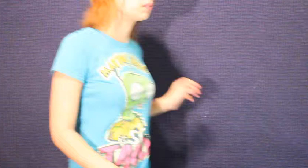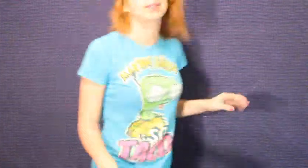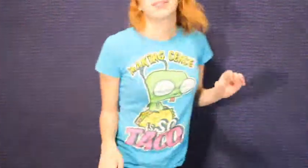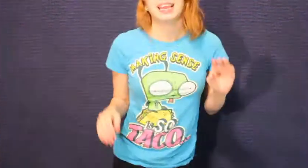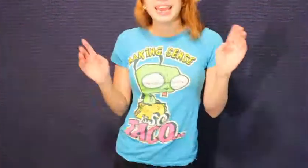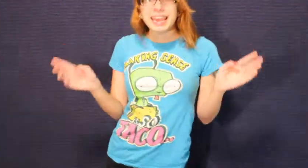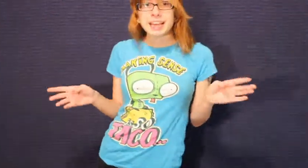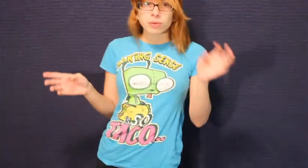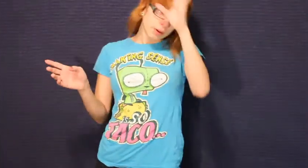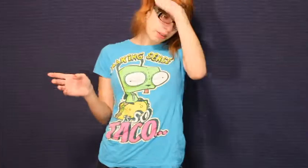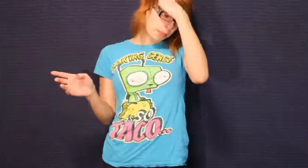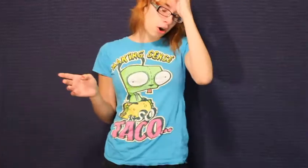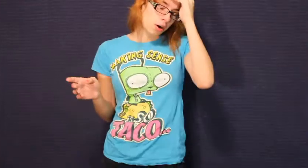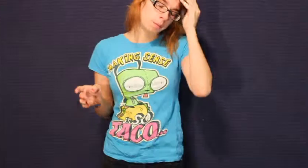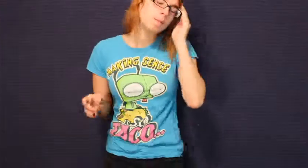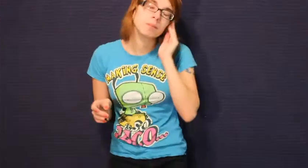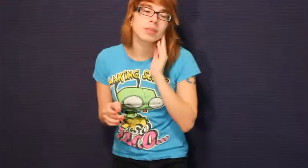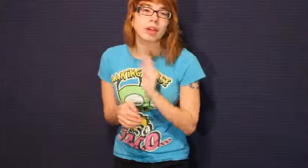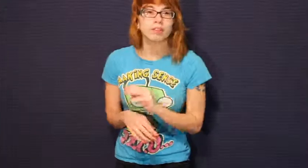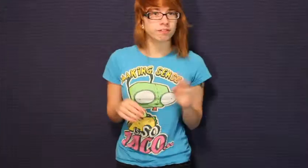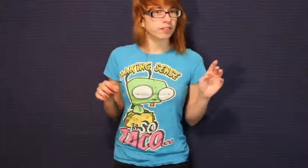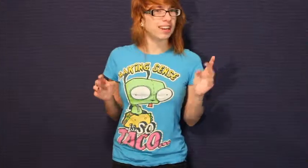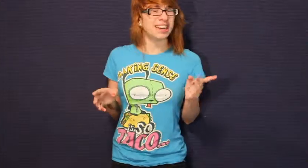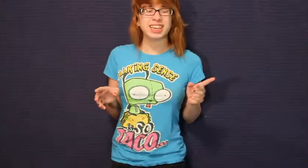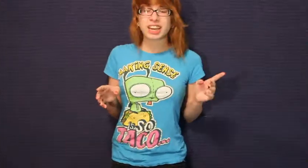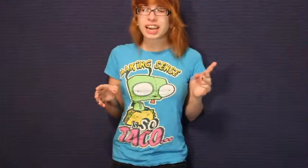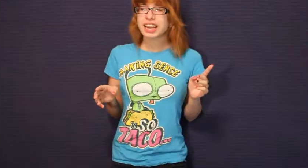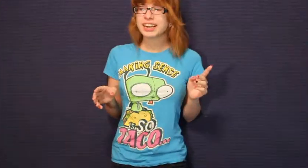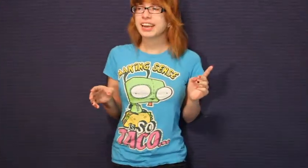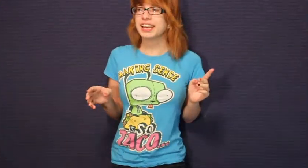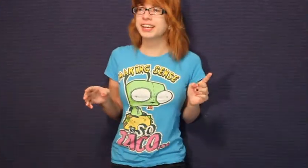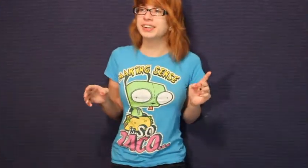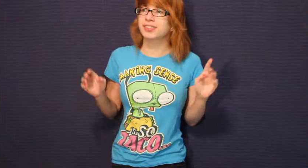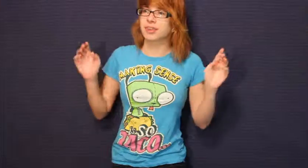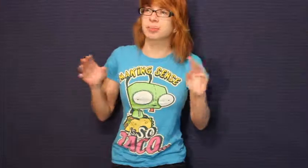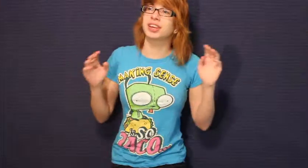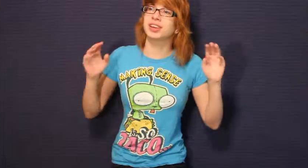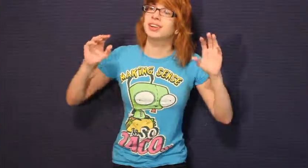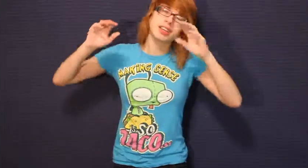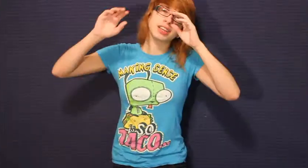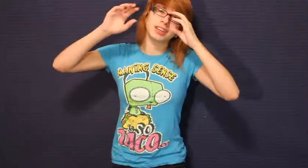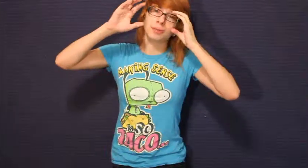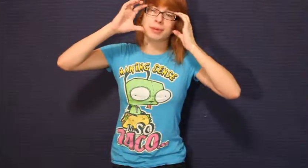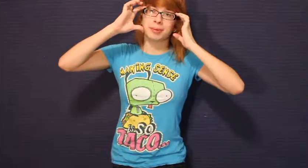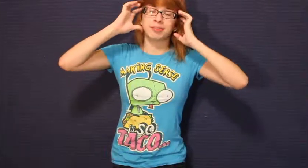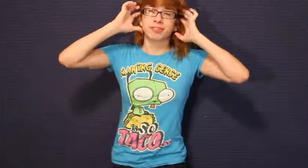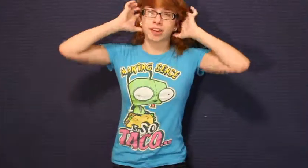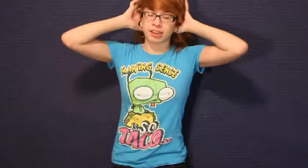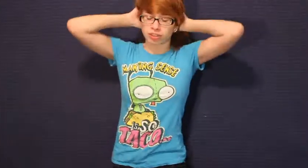Hey guys, what's up? Today I kind of had something like it's been on my mind for actually